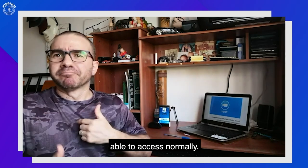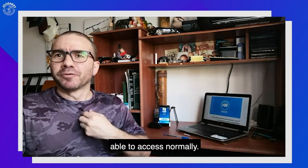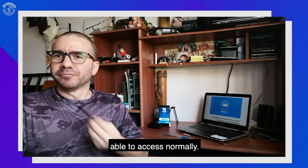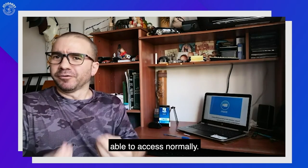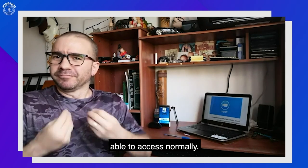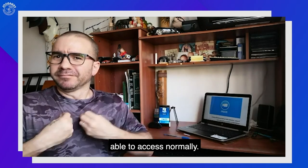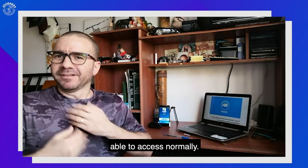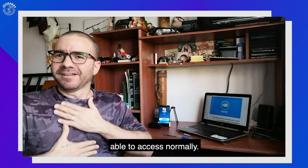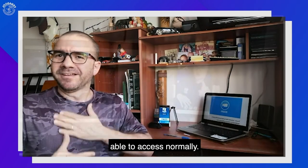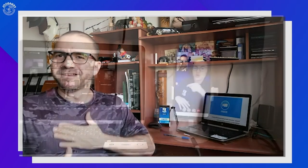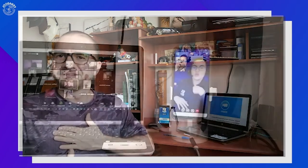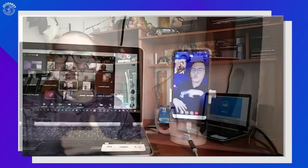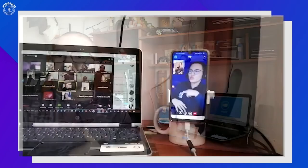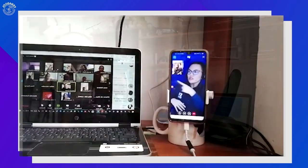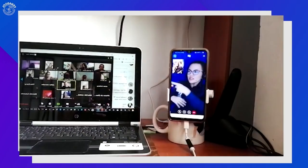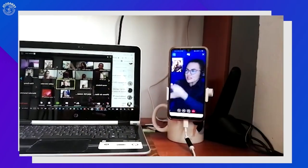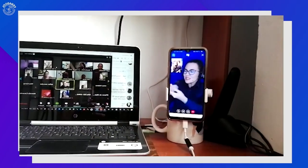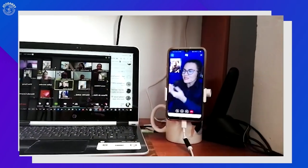able to access normally.